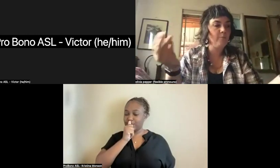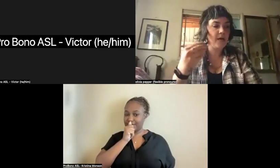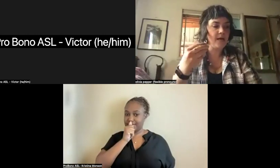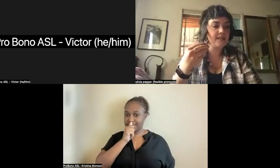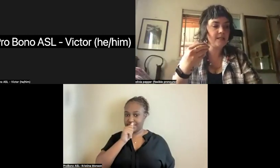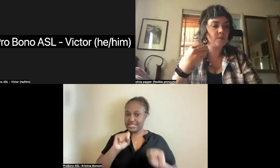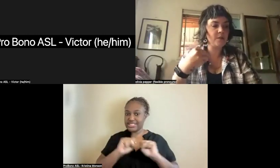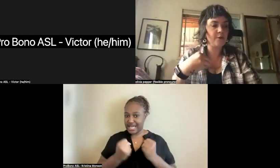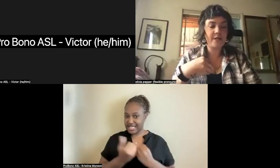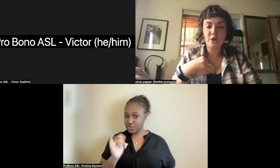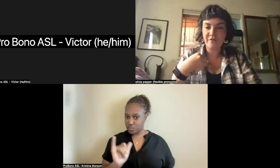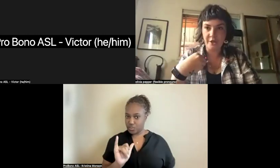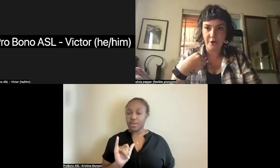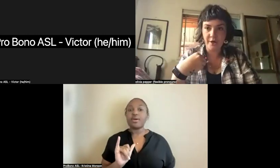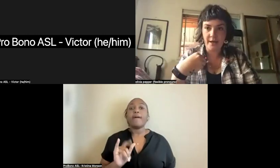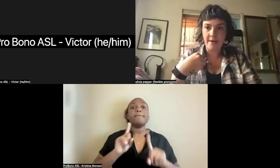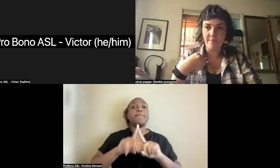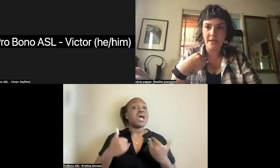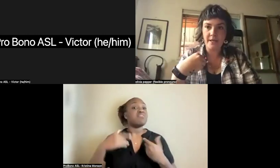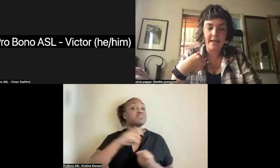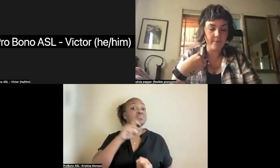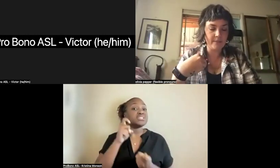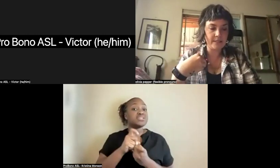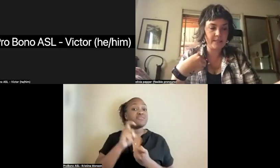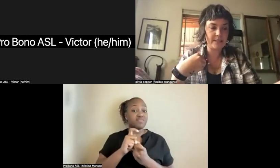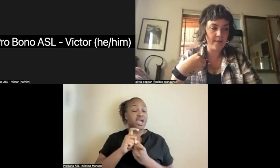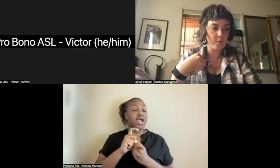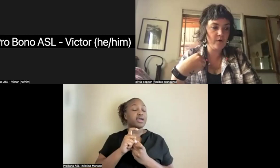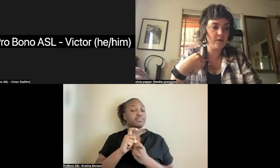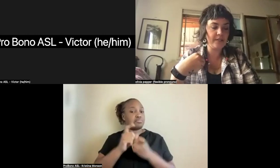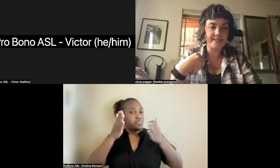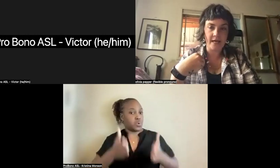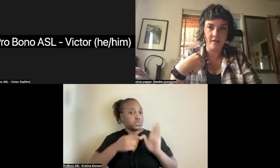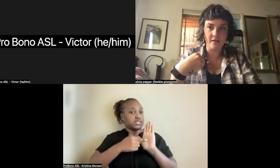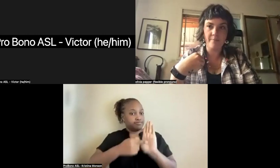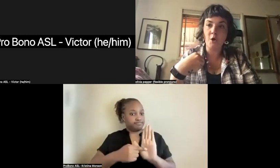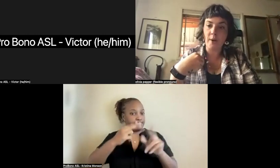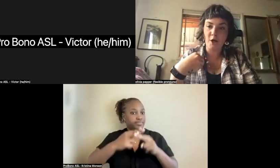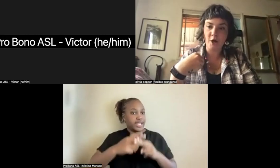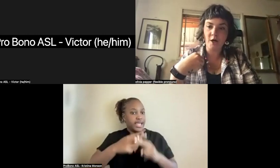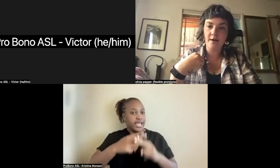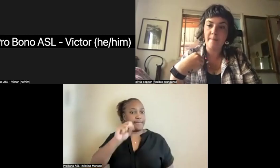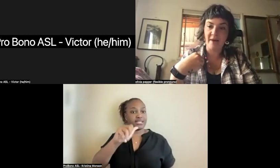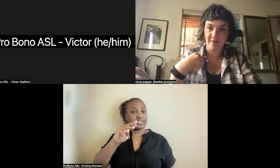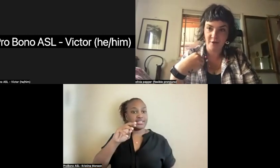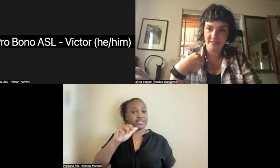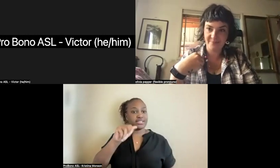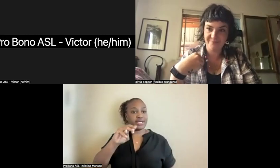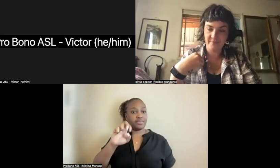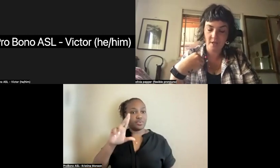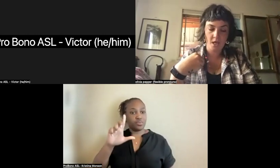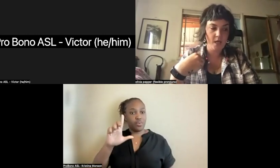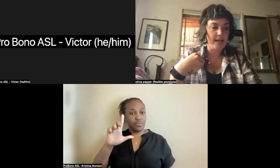But there was a particular figure named Samuel Liddell McGregor Mathers.